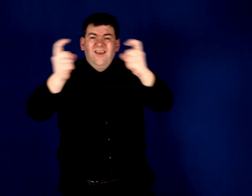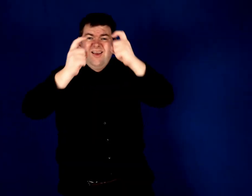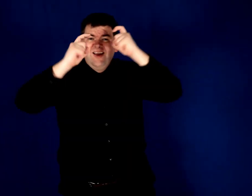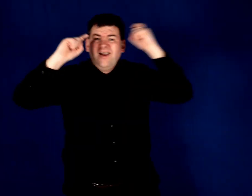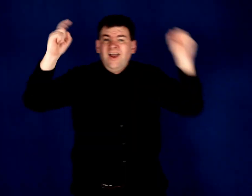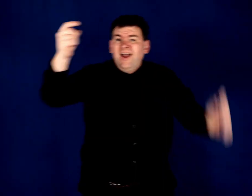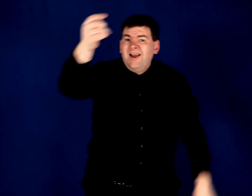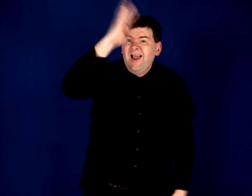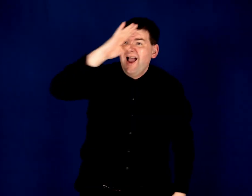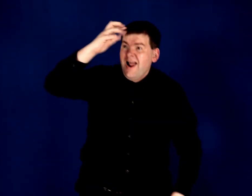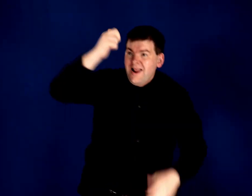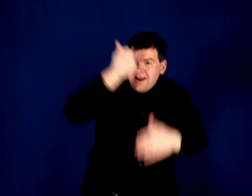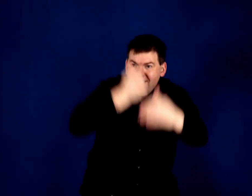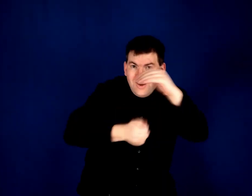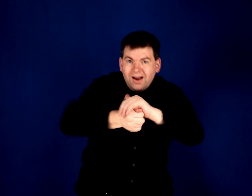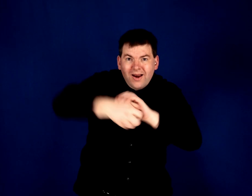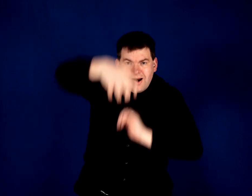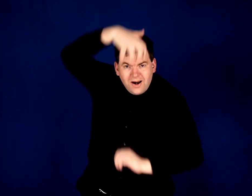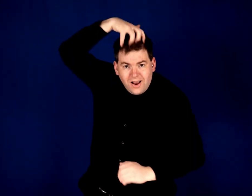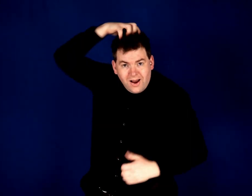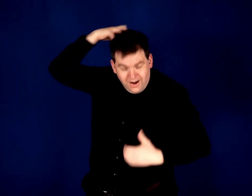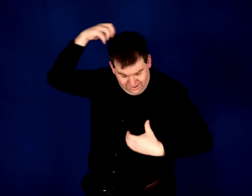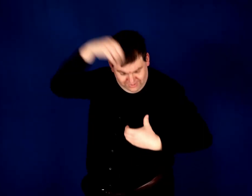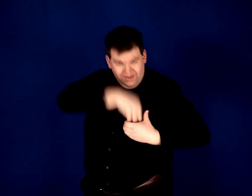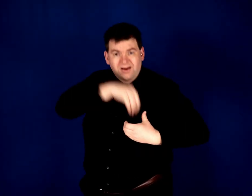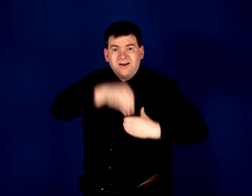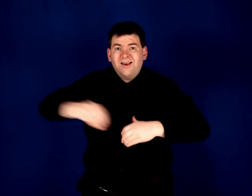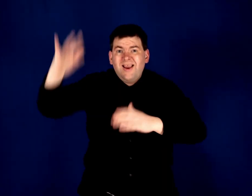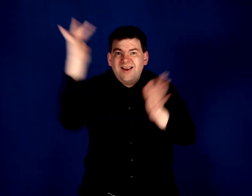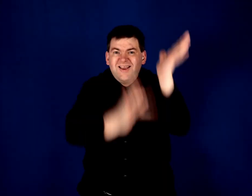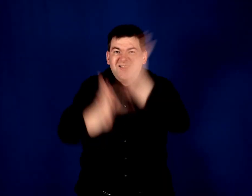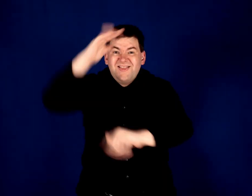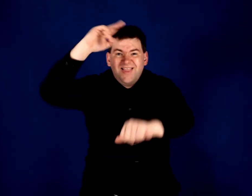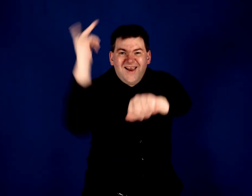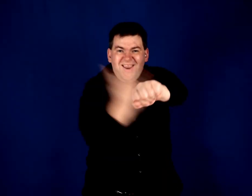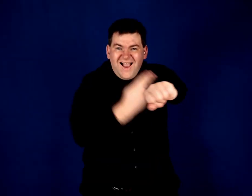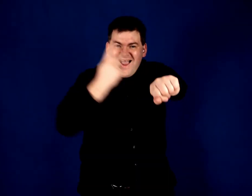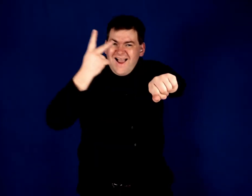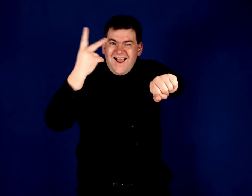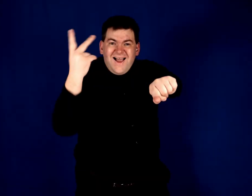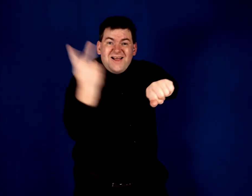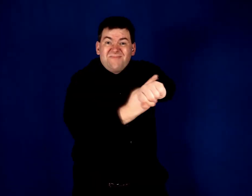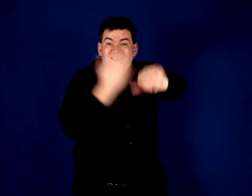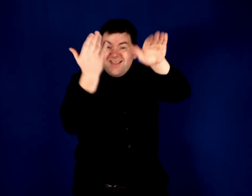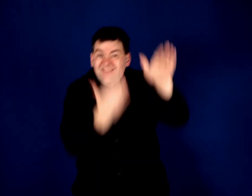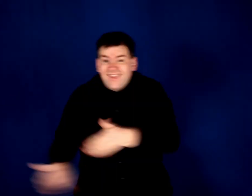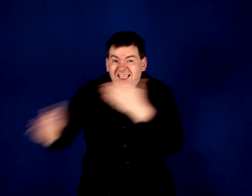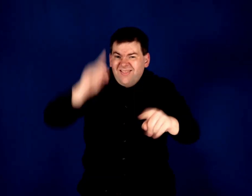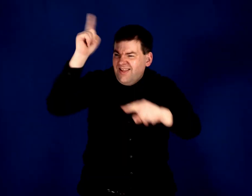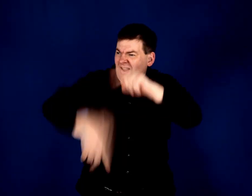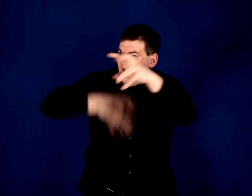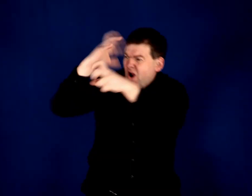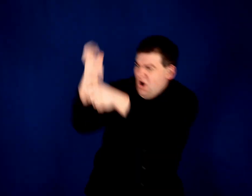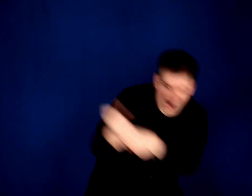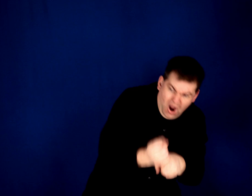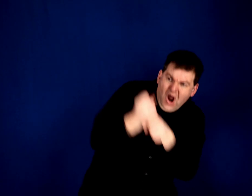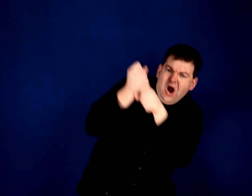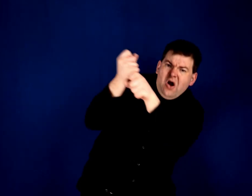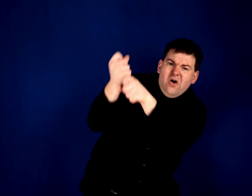Gone Him and lying inside that Lamb Death couldn't hold